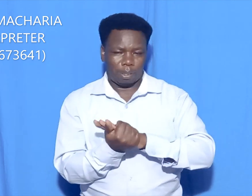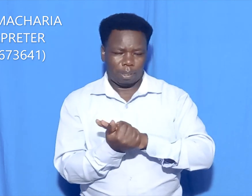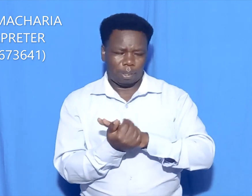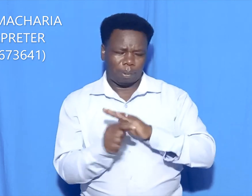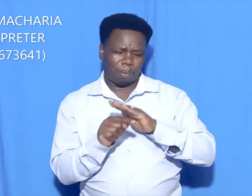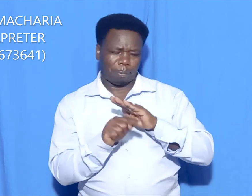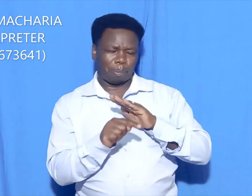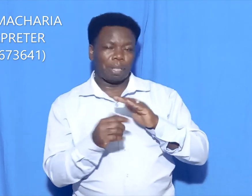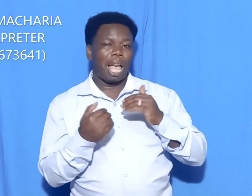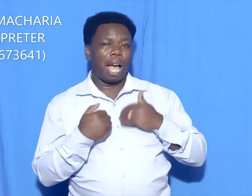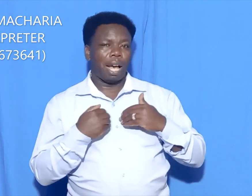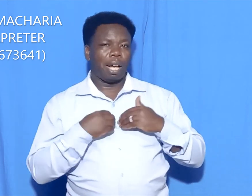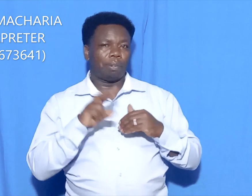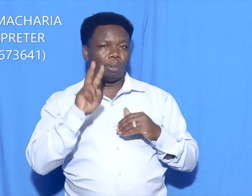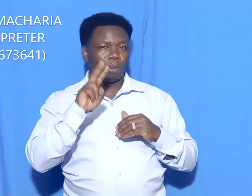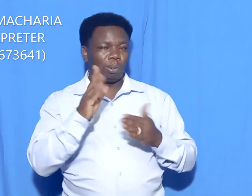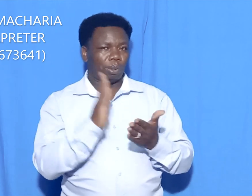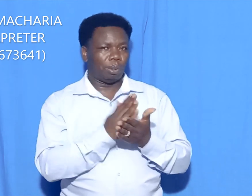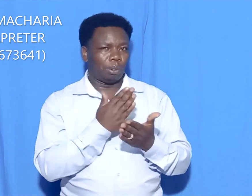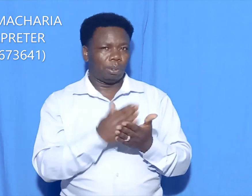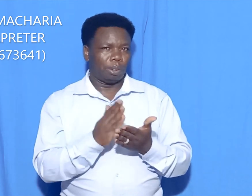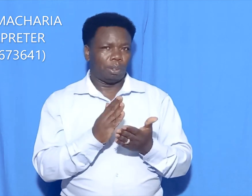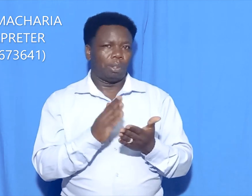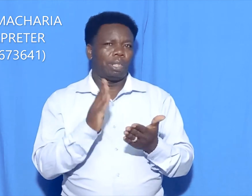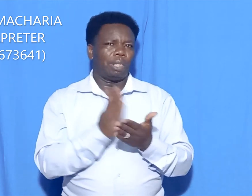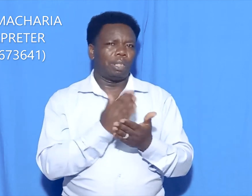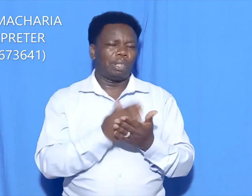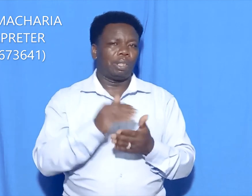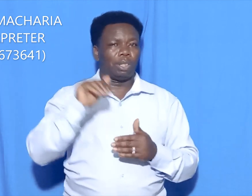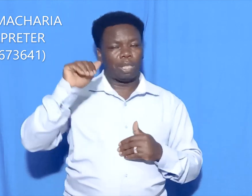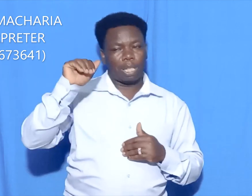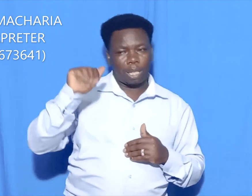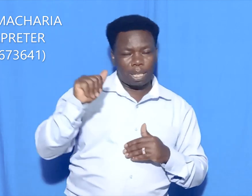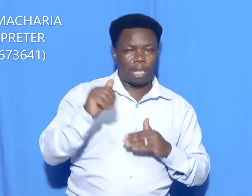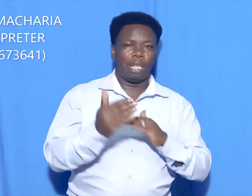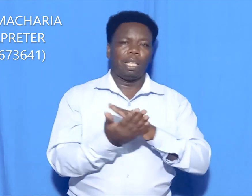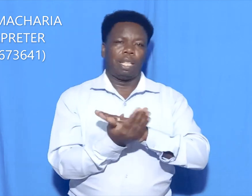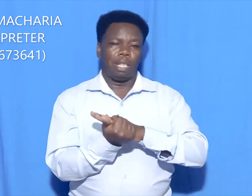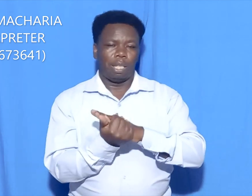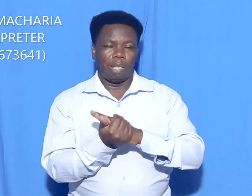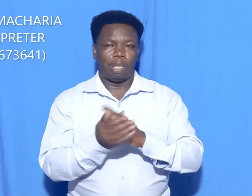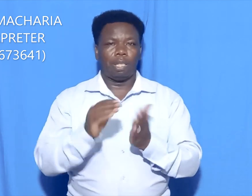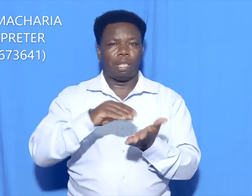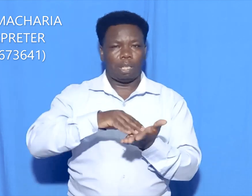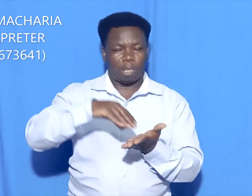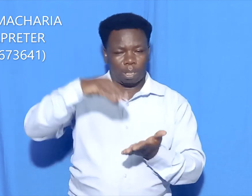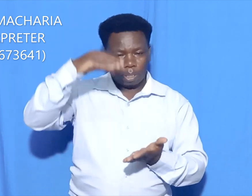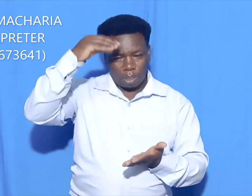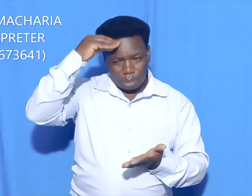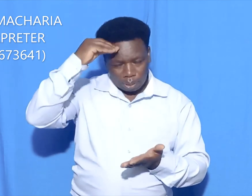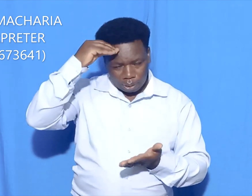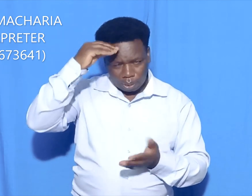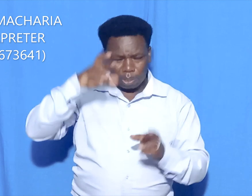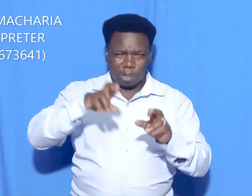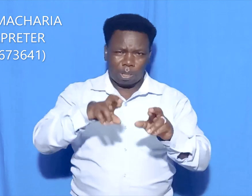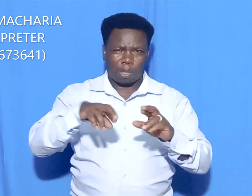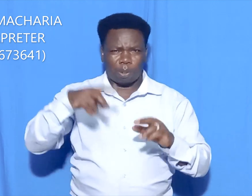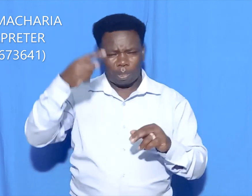Section A is attachment for students. The requirements for this is full payment of